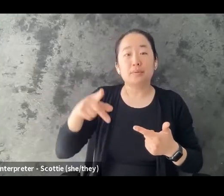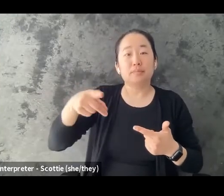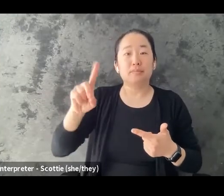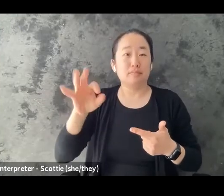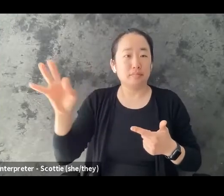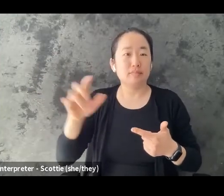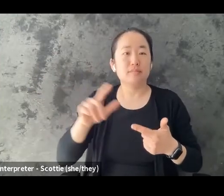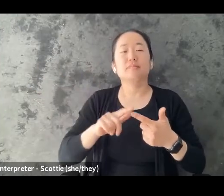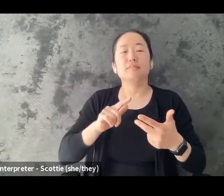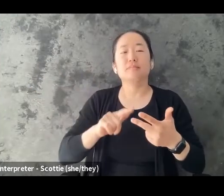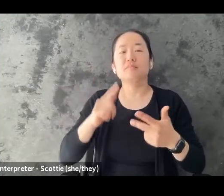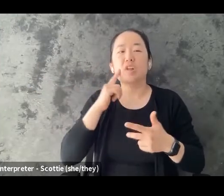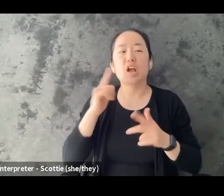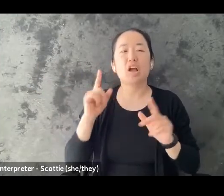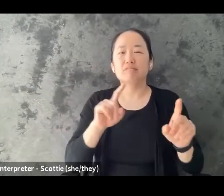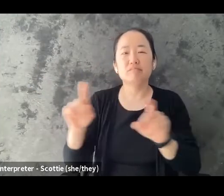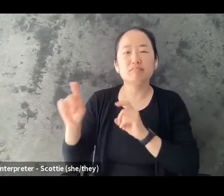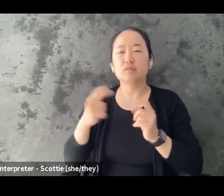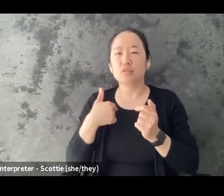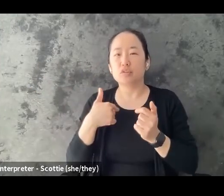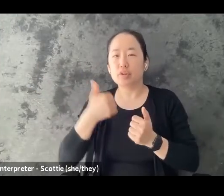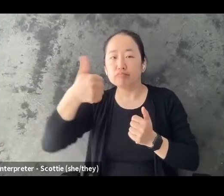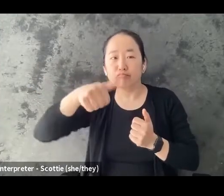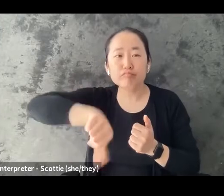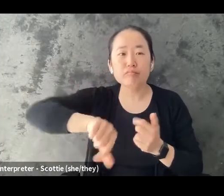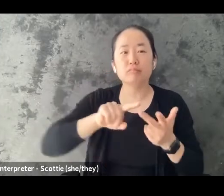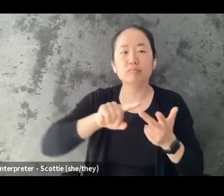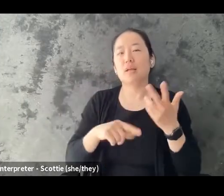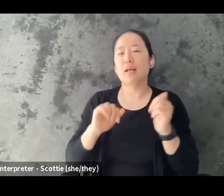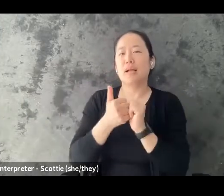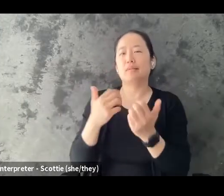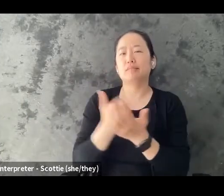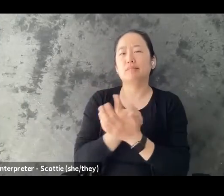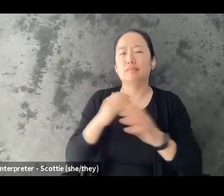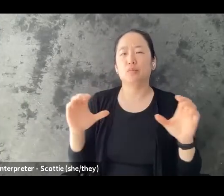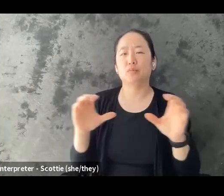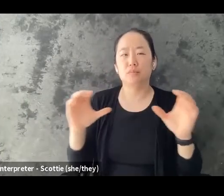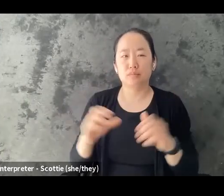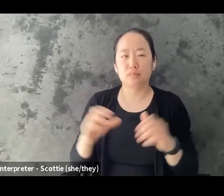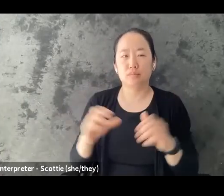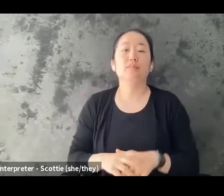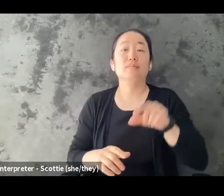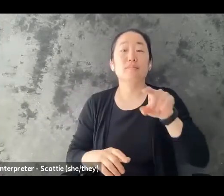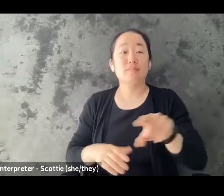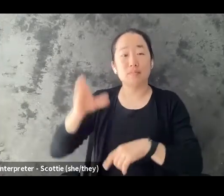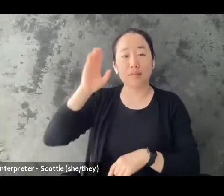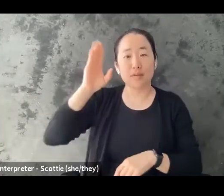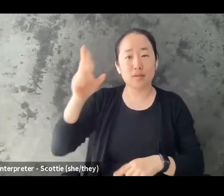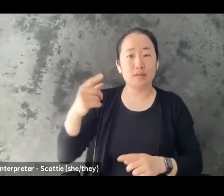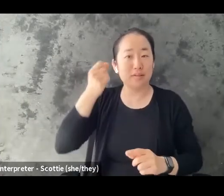be used as CEUs. So this webinar is also, again, intended to serve as a starting point for anyone